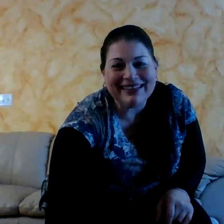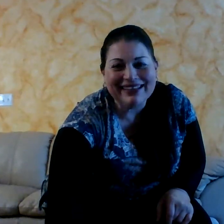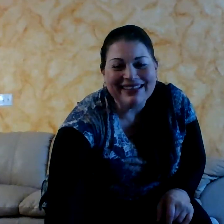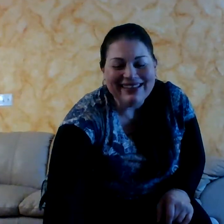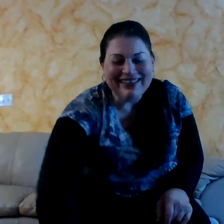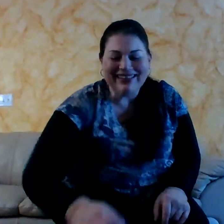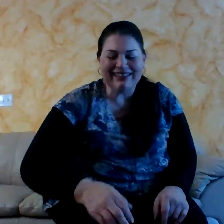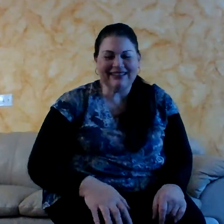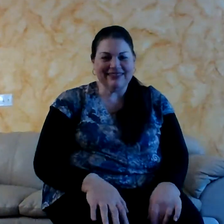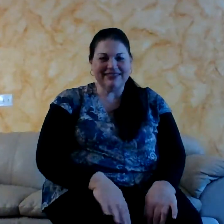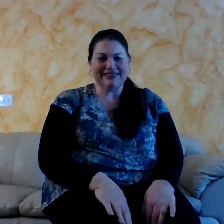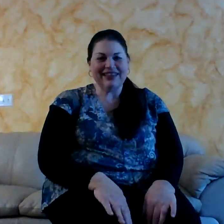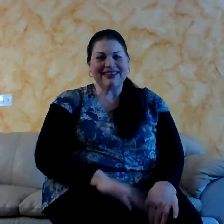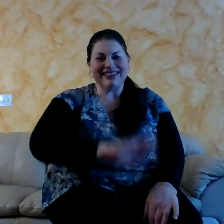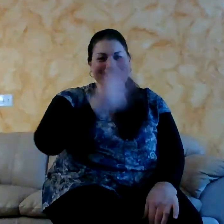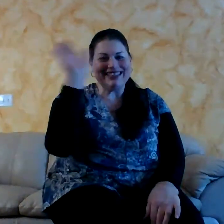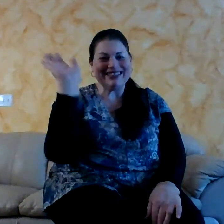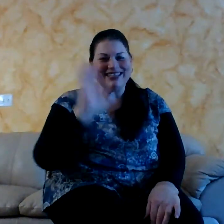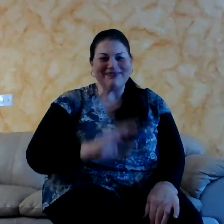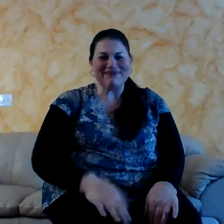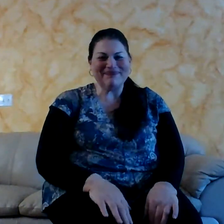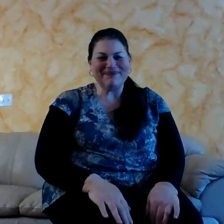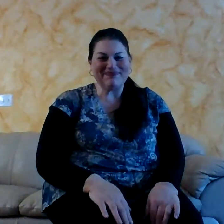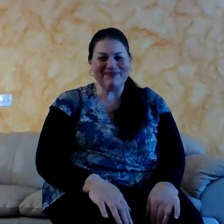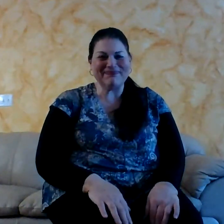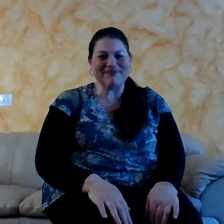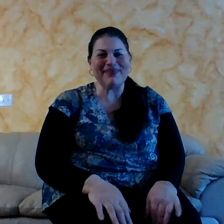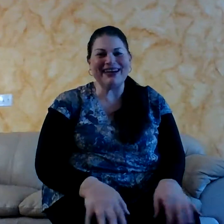i'll see you next time bye